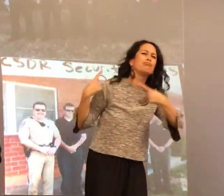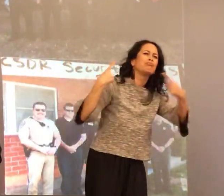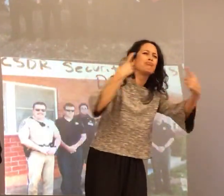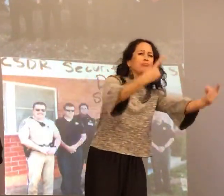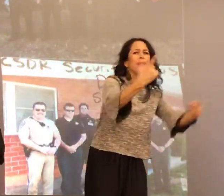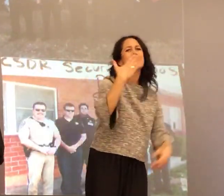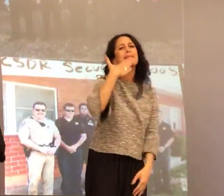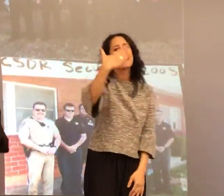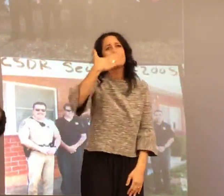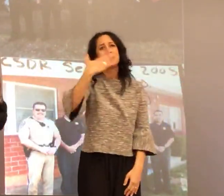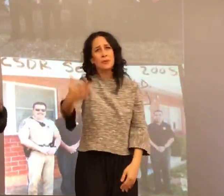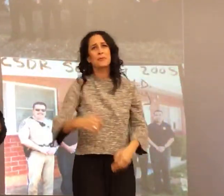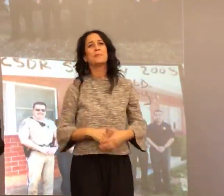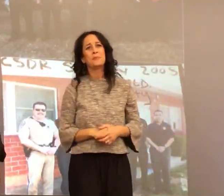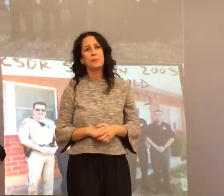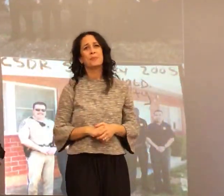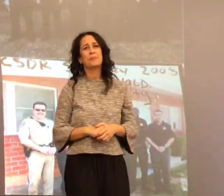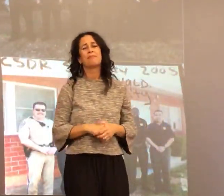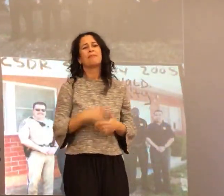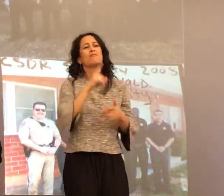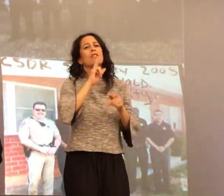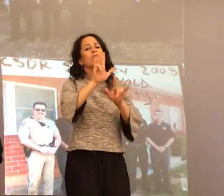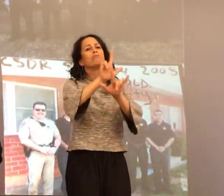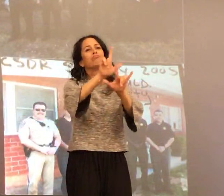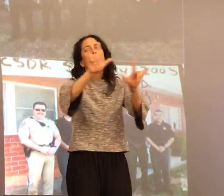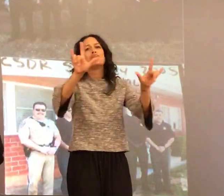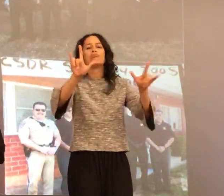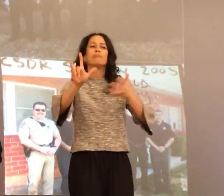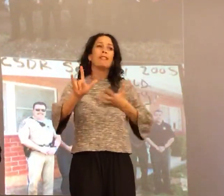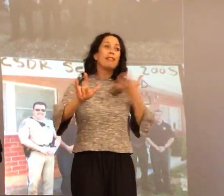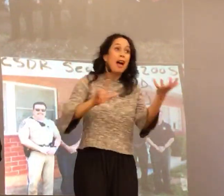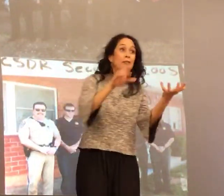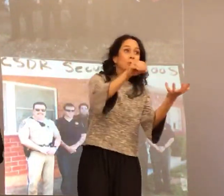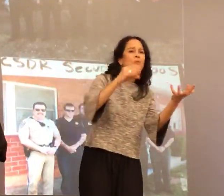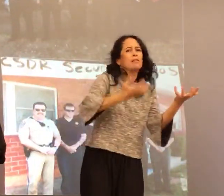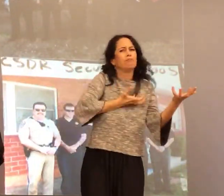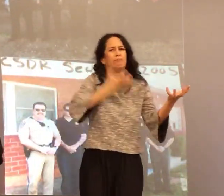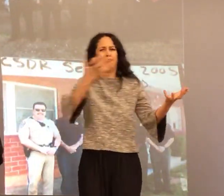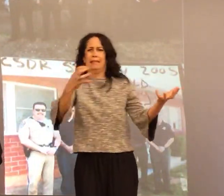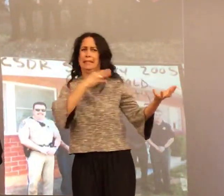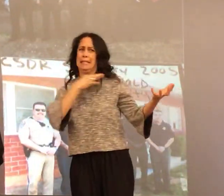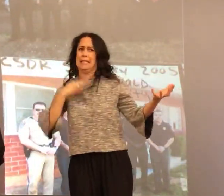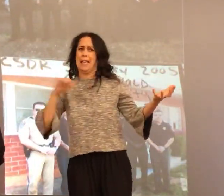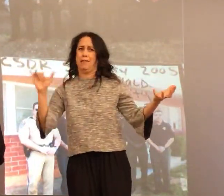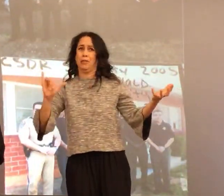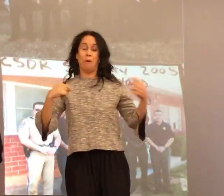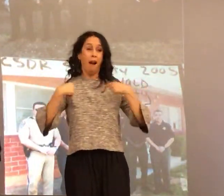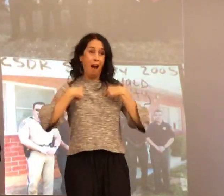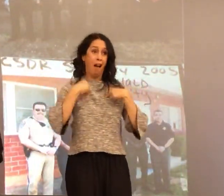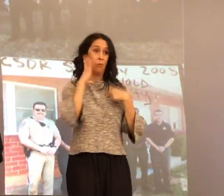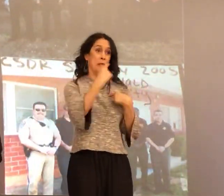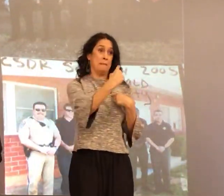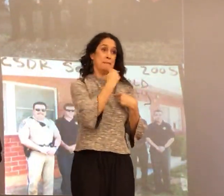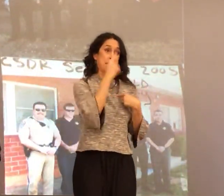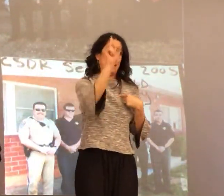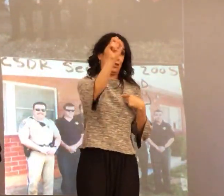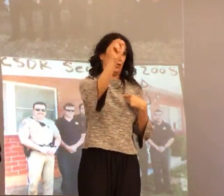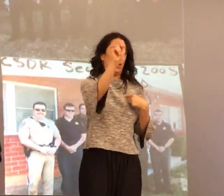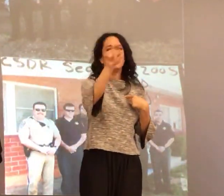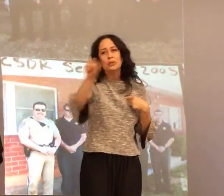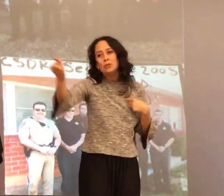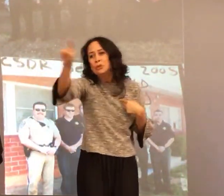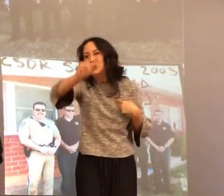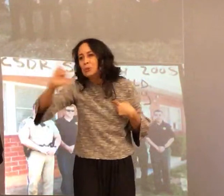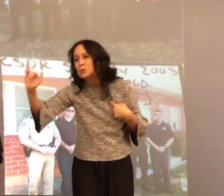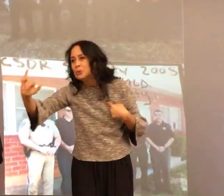And, um, and, and he had that much love for the staff as well. And I'm going to miss Don. And I know you guys will too. Um, I have many other